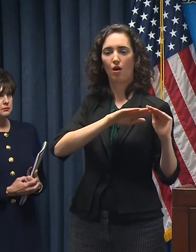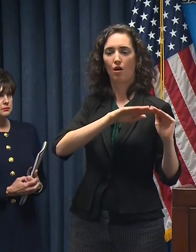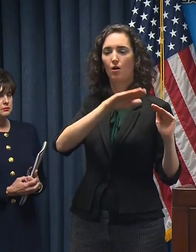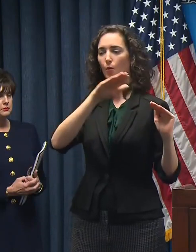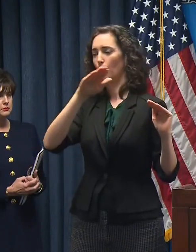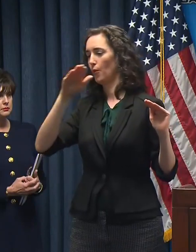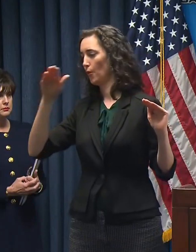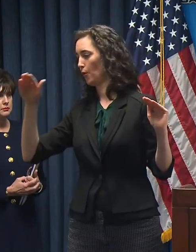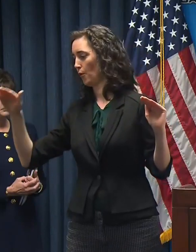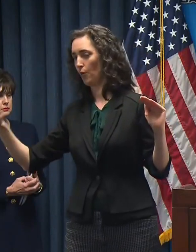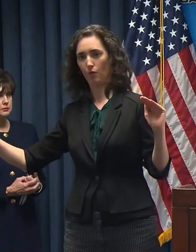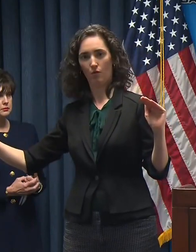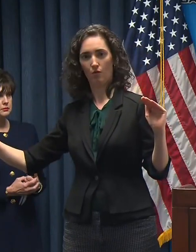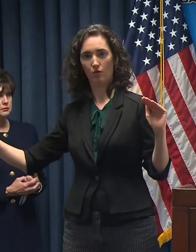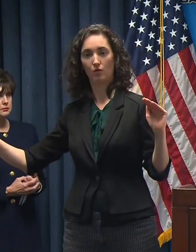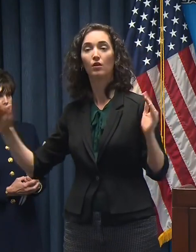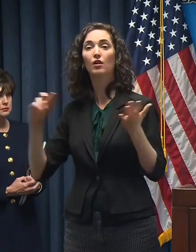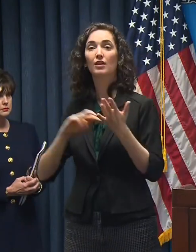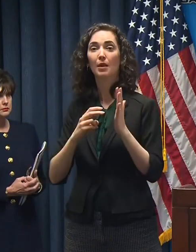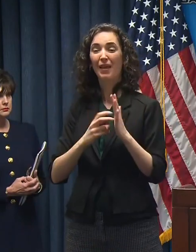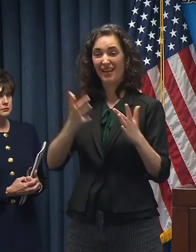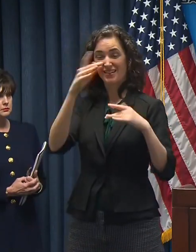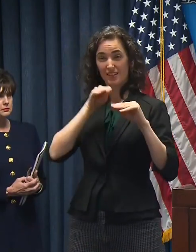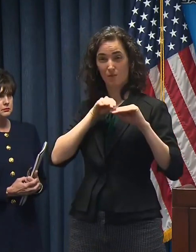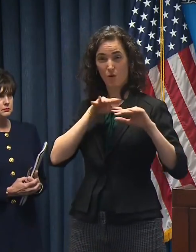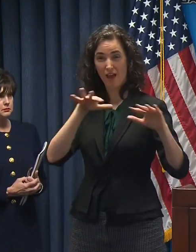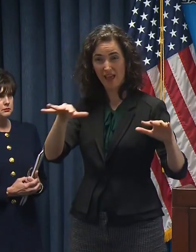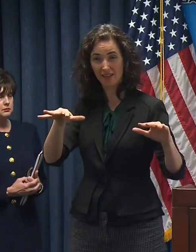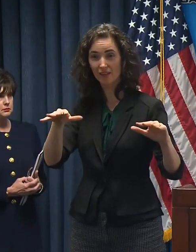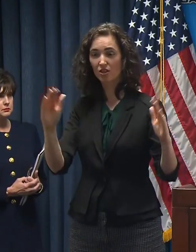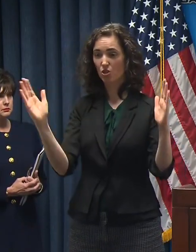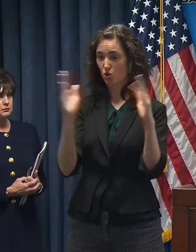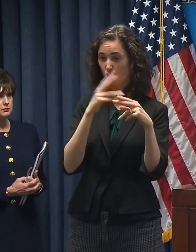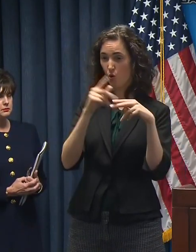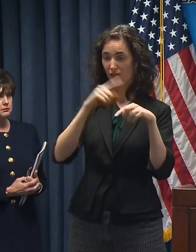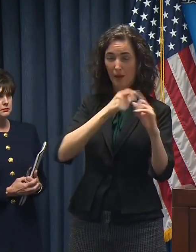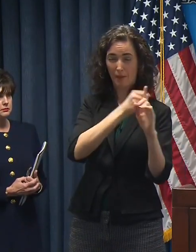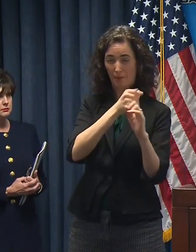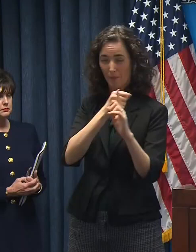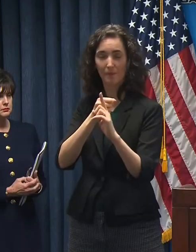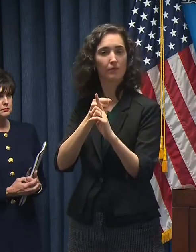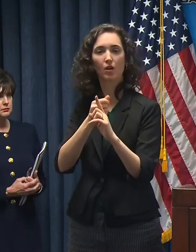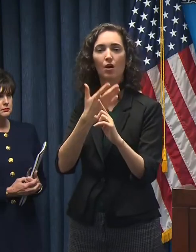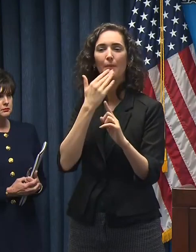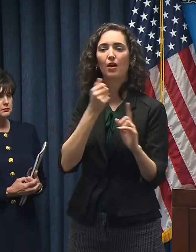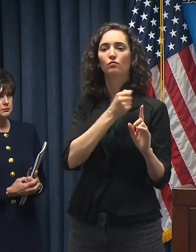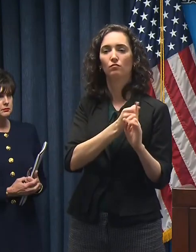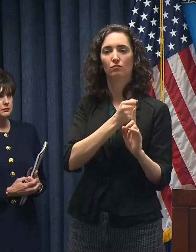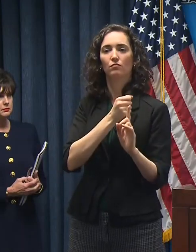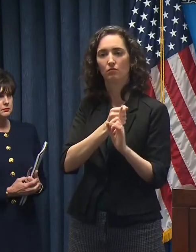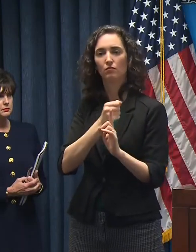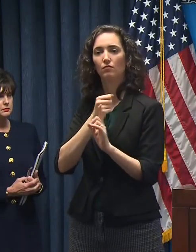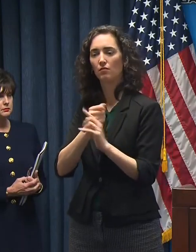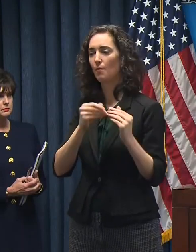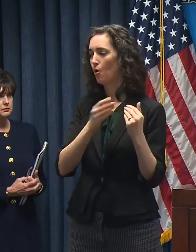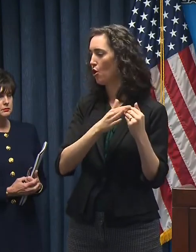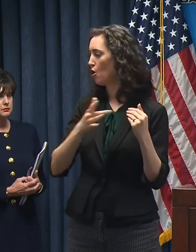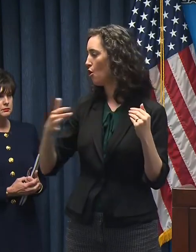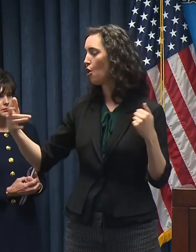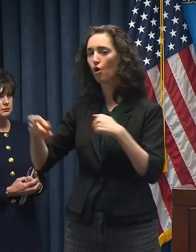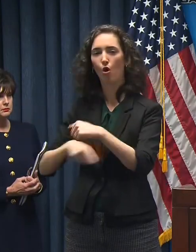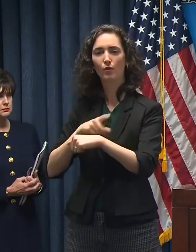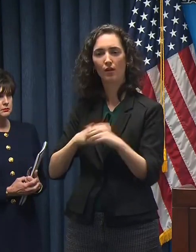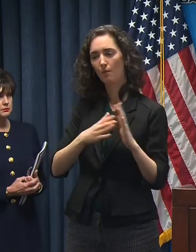that we take this duration of this outbreak and we extend it over a longer period of time, that gives our health care